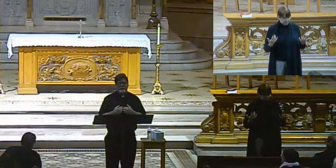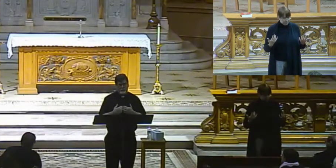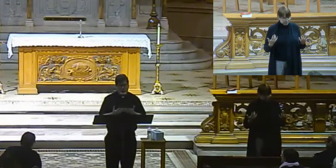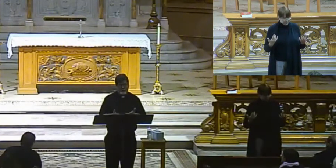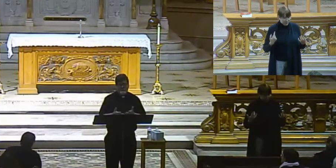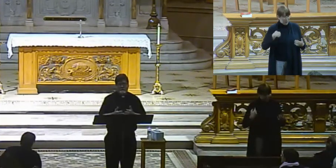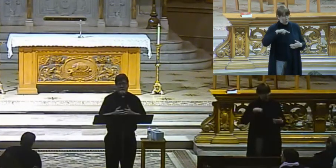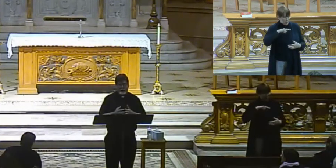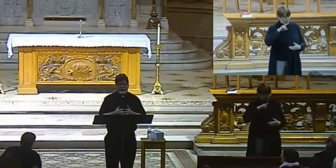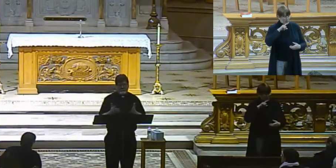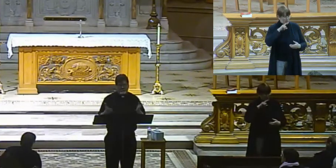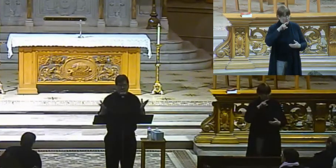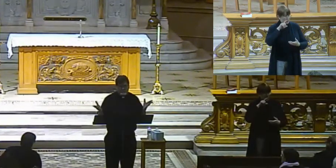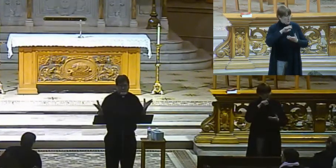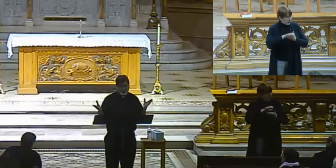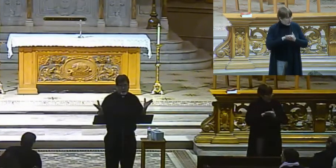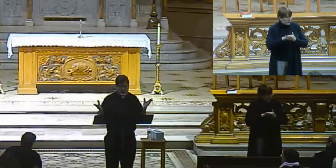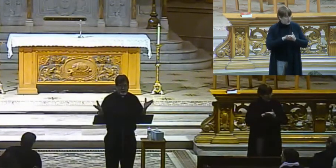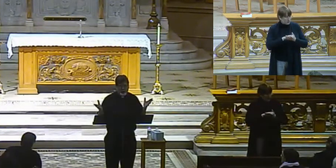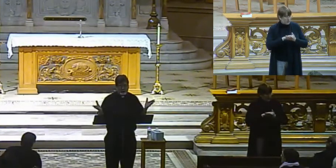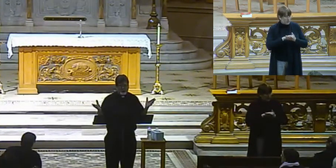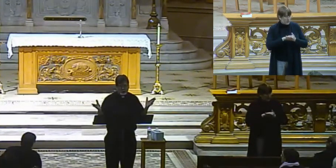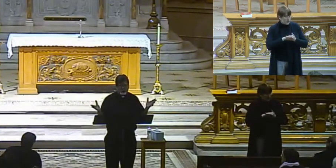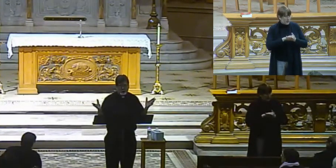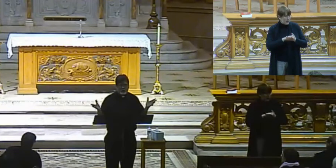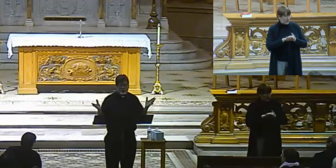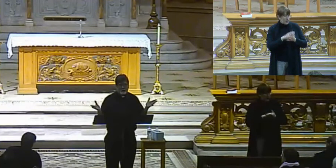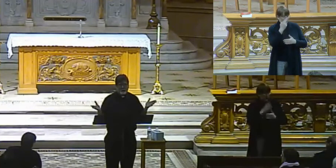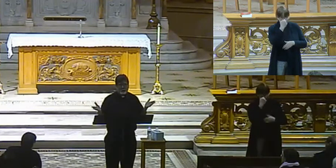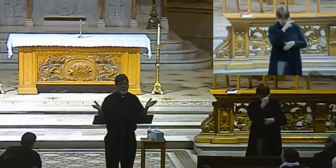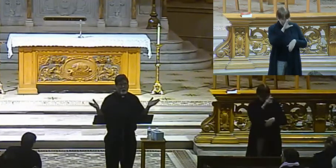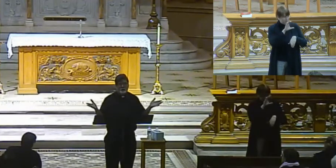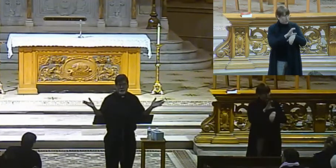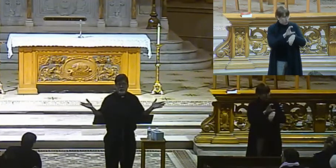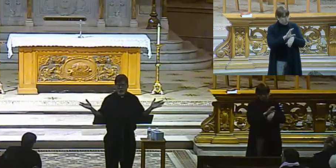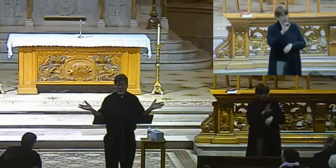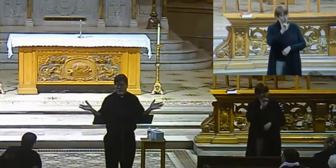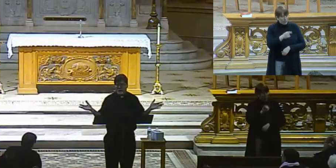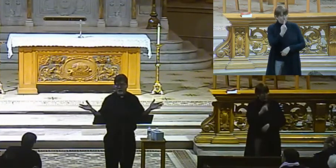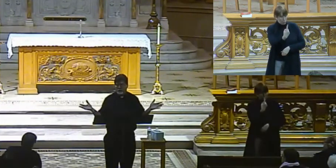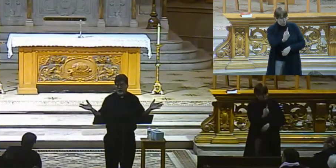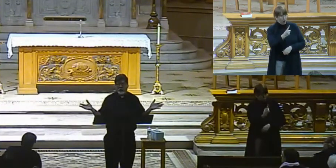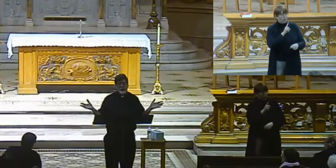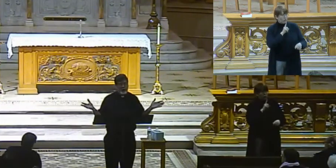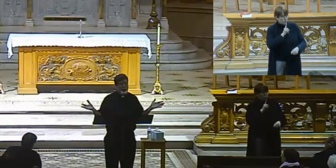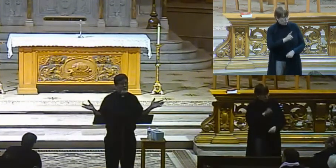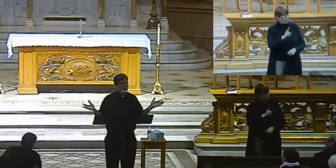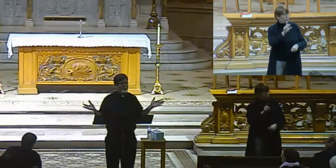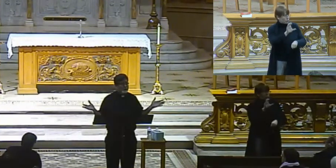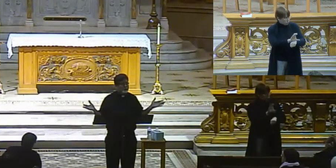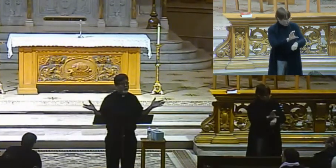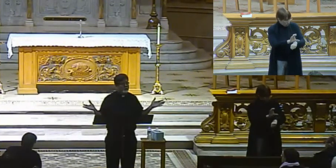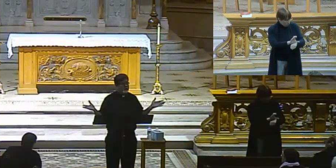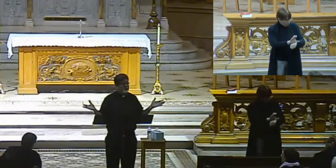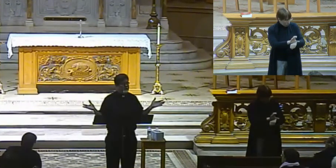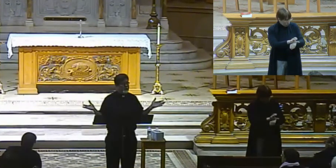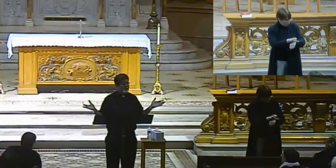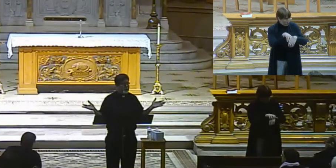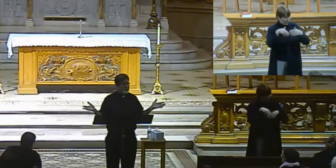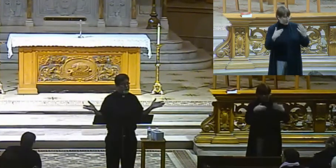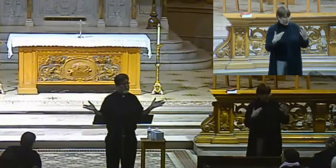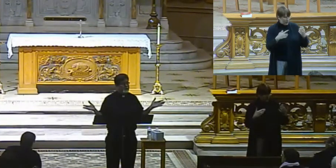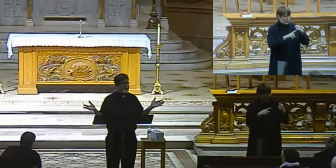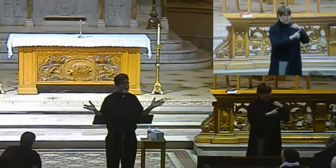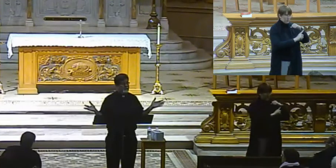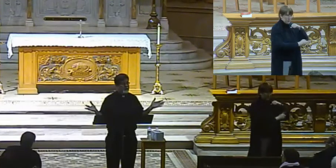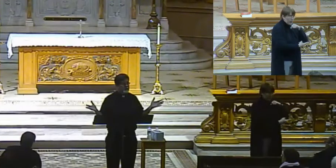we believe that the Catholic church is the one true church. Now, what do we believe about